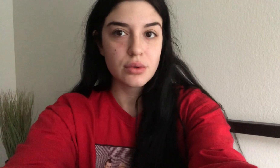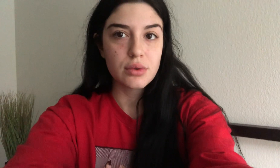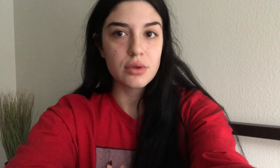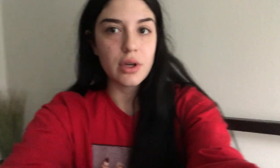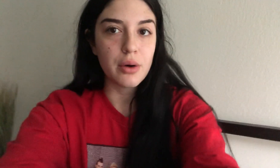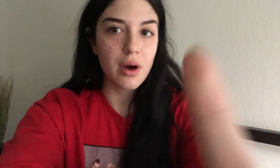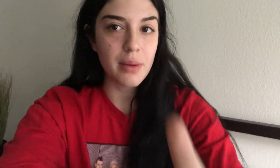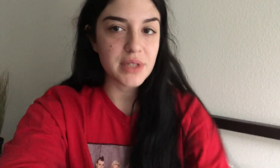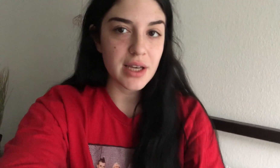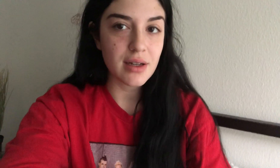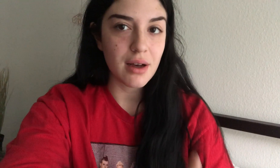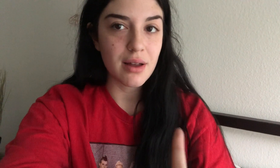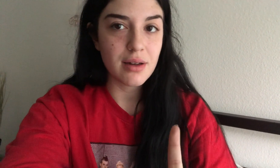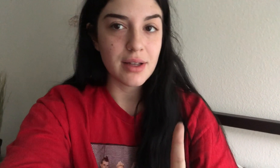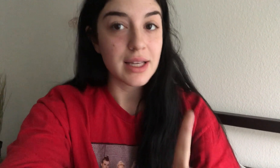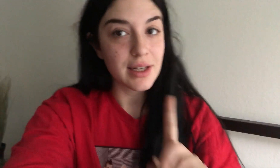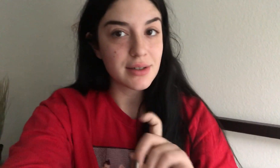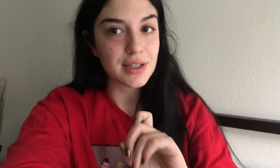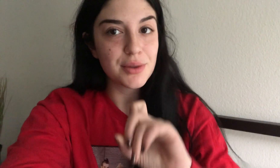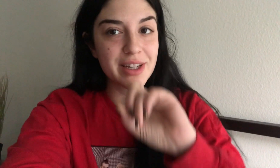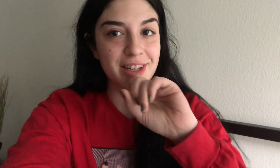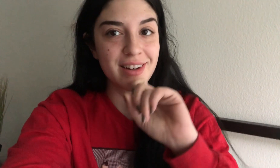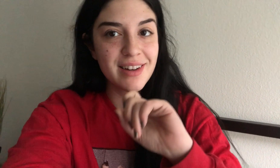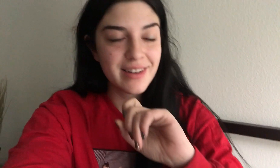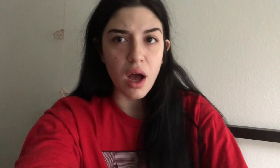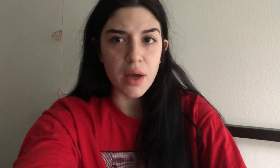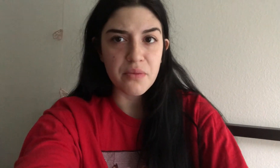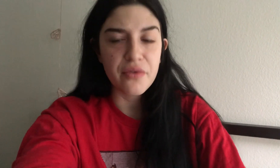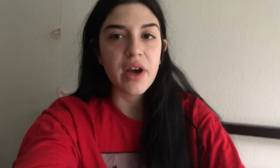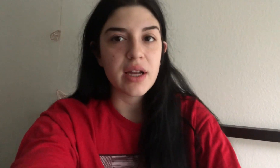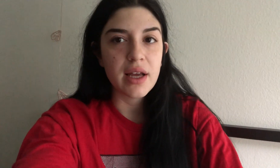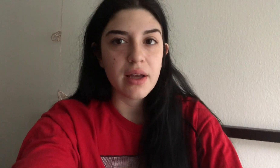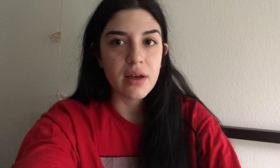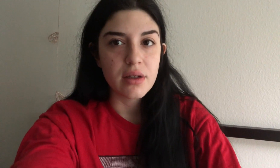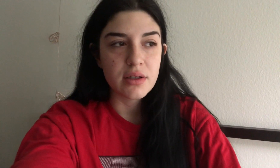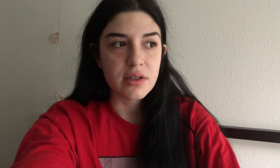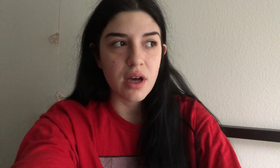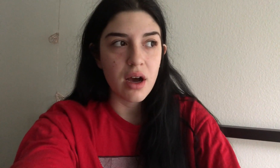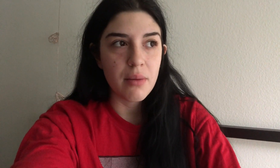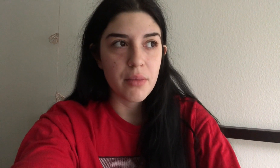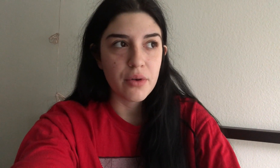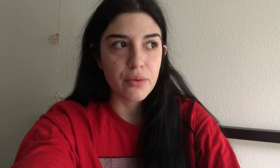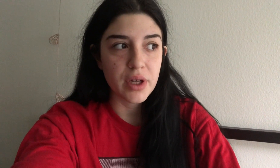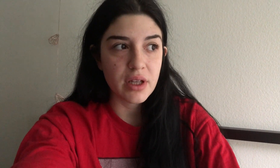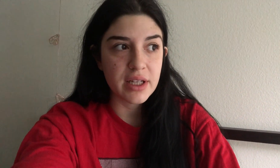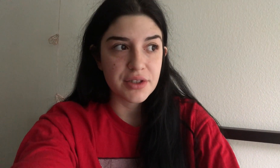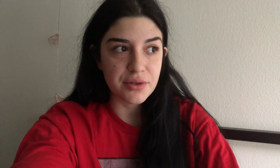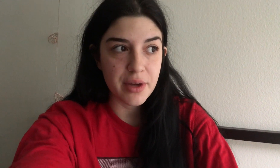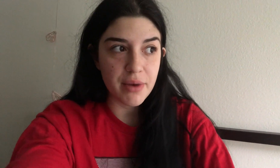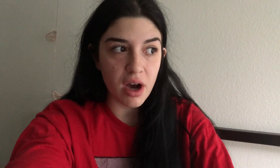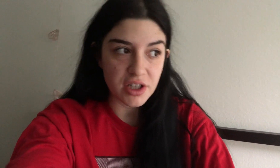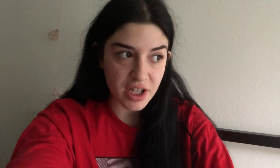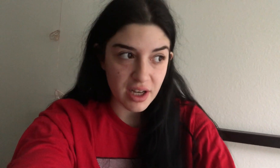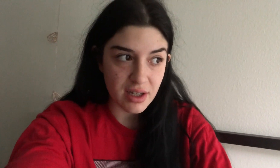So update on the keto situation. I'm fighting some really extreme nausea.